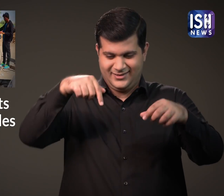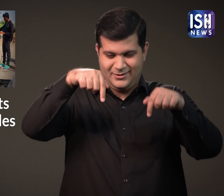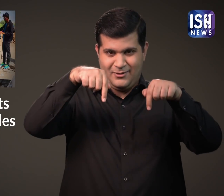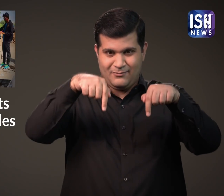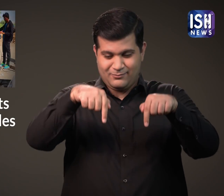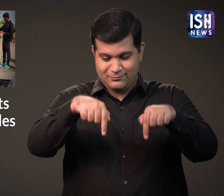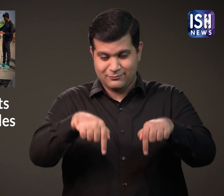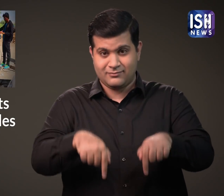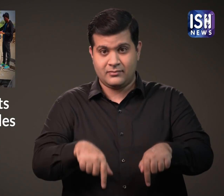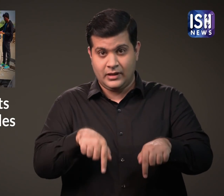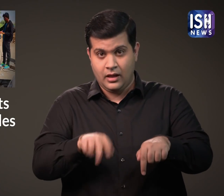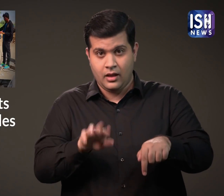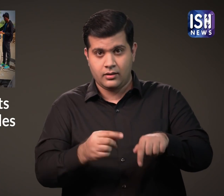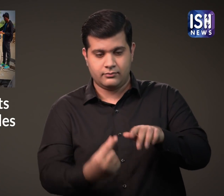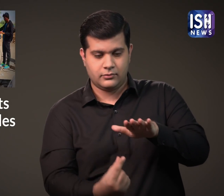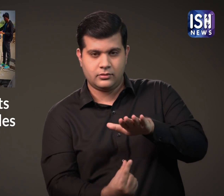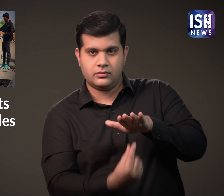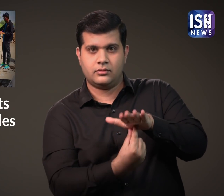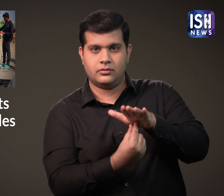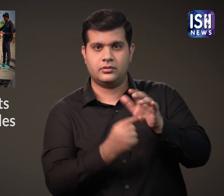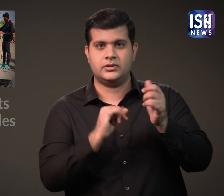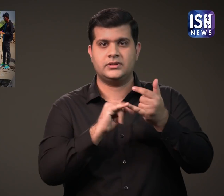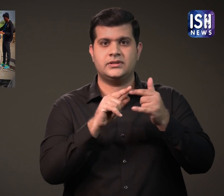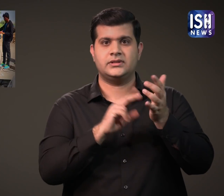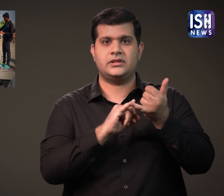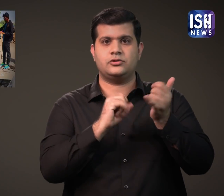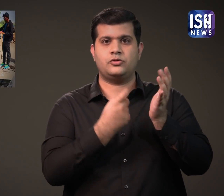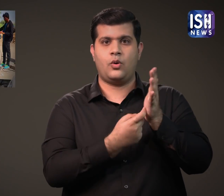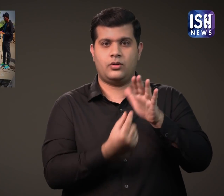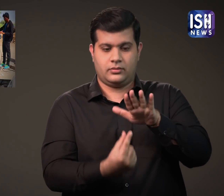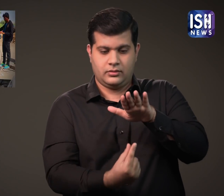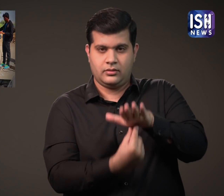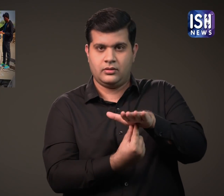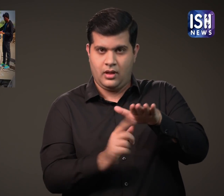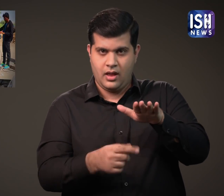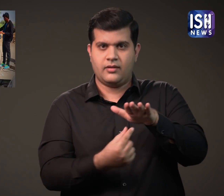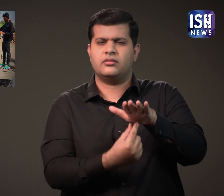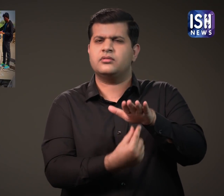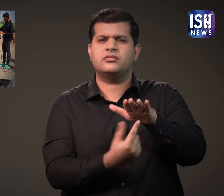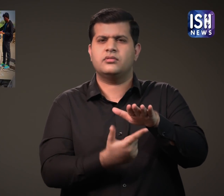bandicoots also have sensors that can detect and warn of the presence of toxic gases.